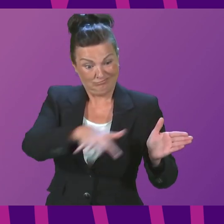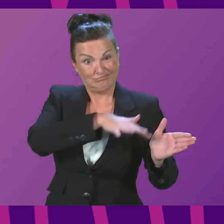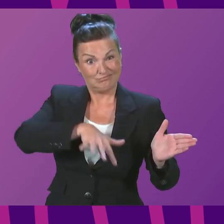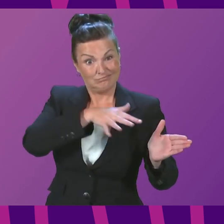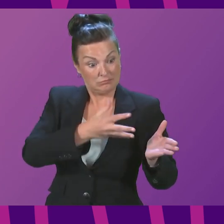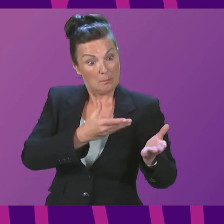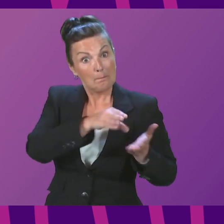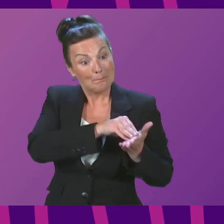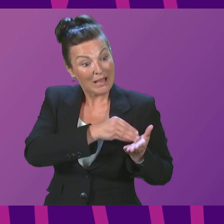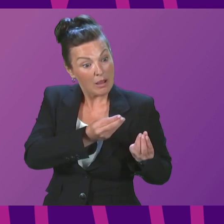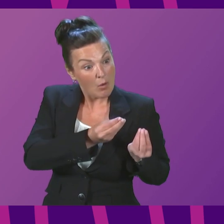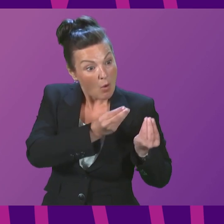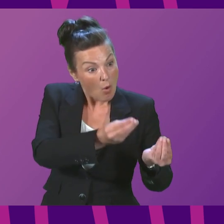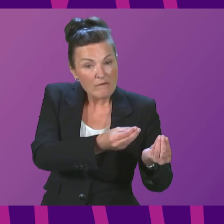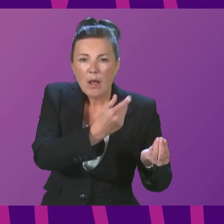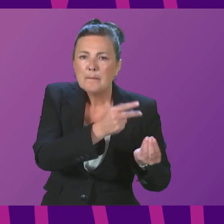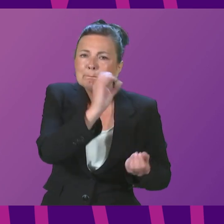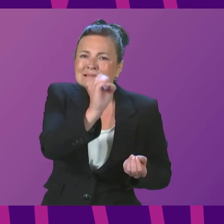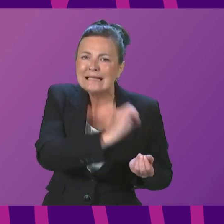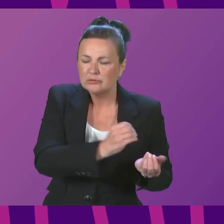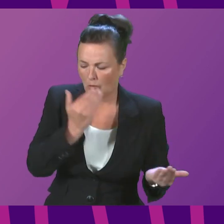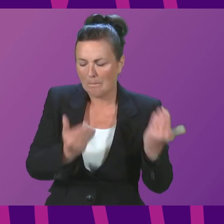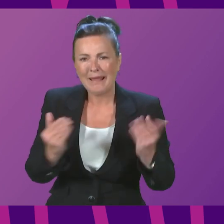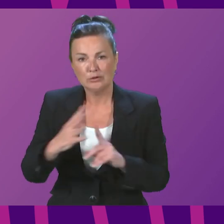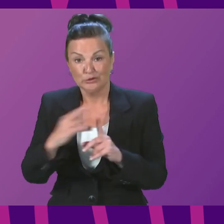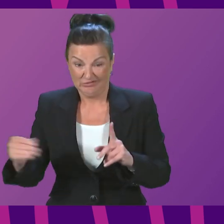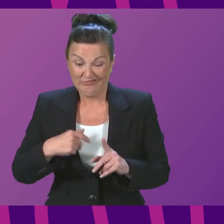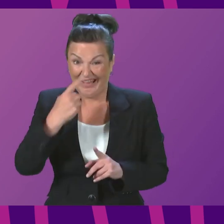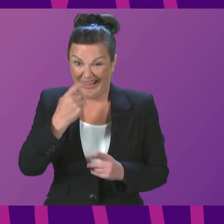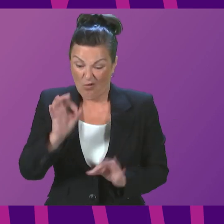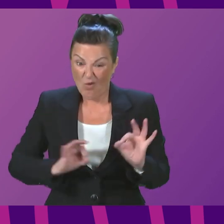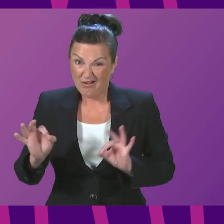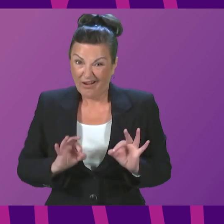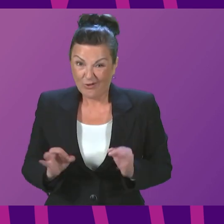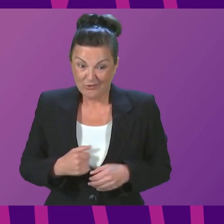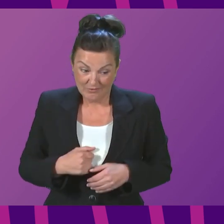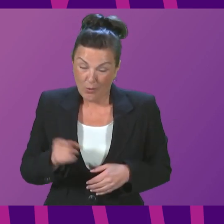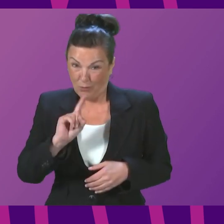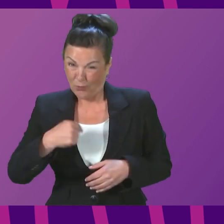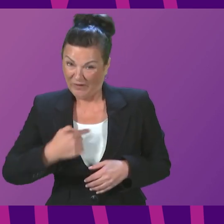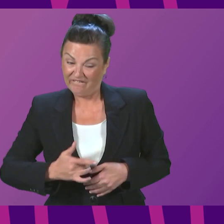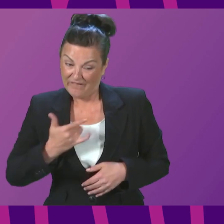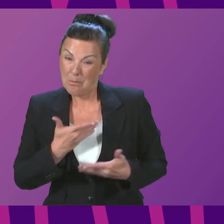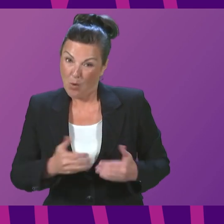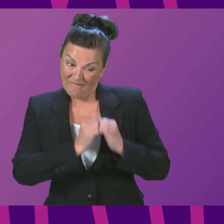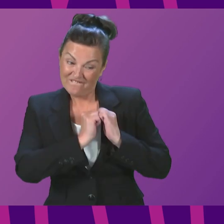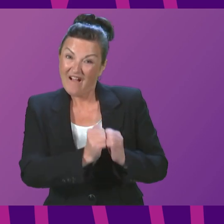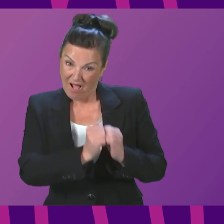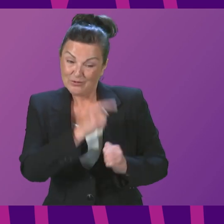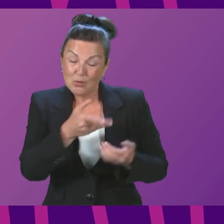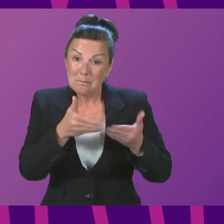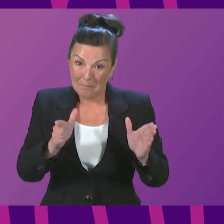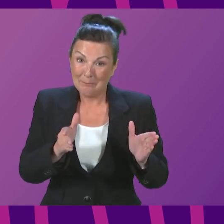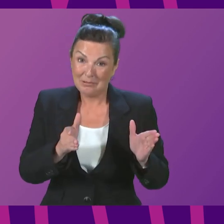Scotland to those being made by the Conservatives and, again, draw conclusions about the higher value we attach to public sector workers